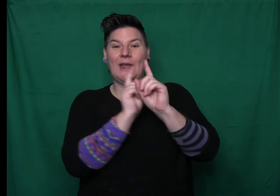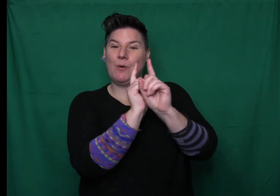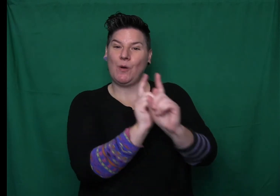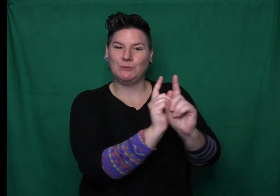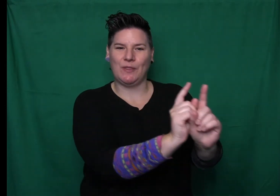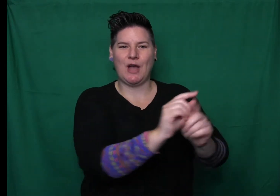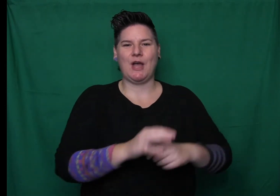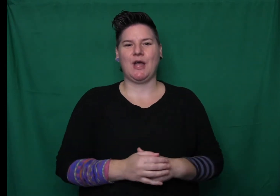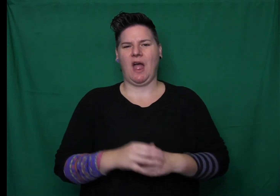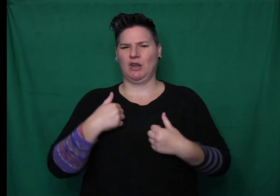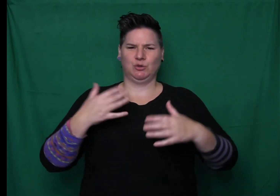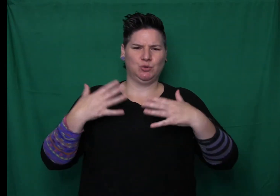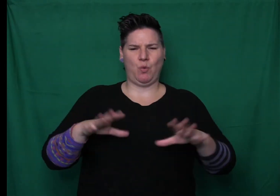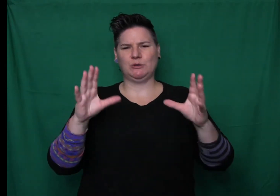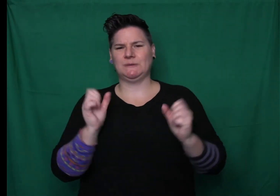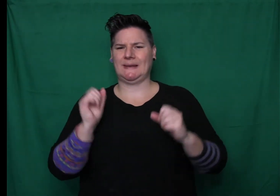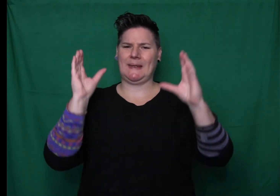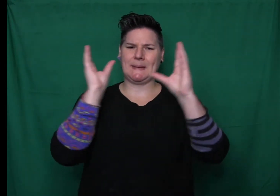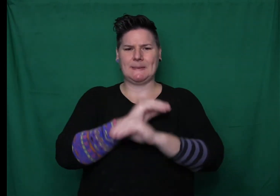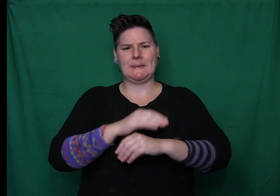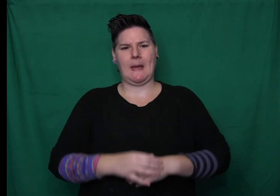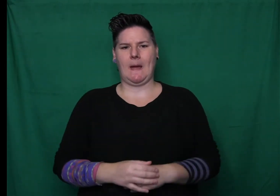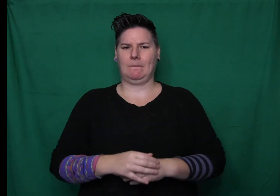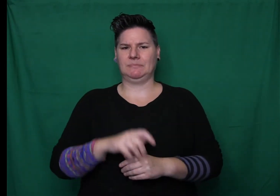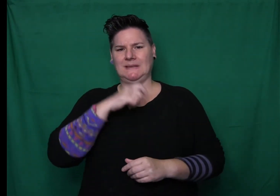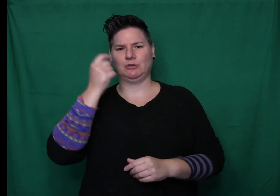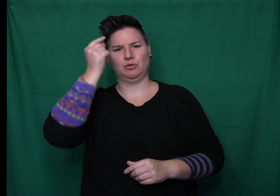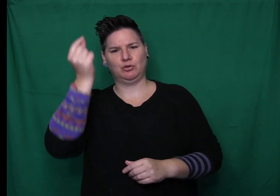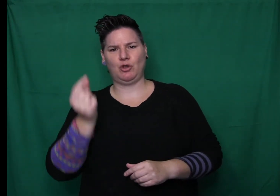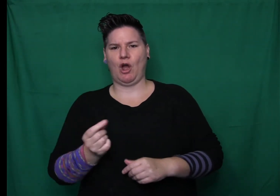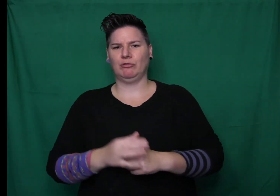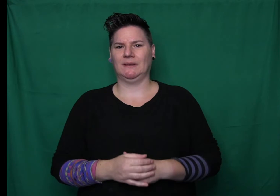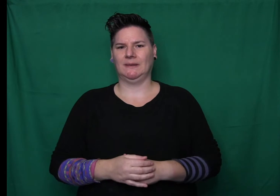wherever Cook and Mother are tired, I have to take a nap.